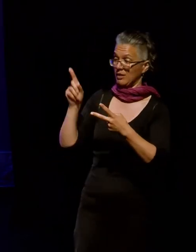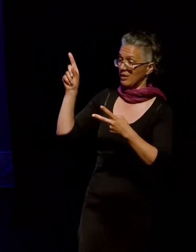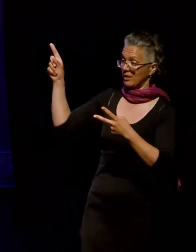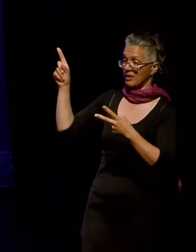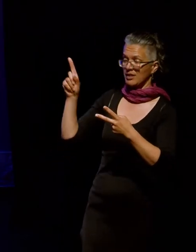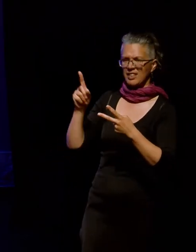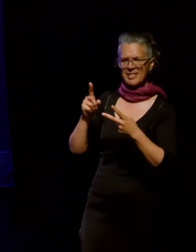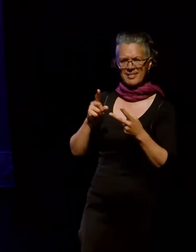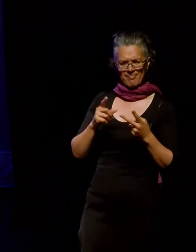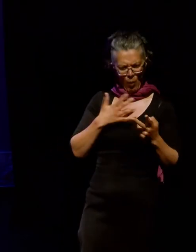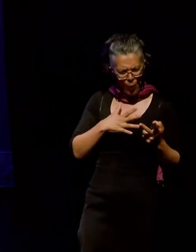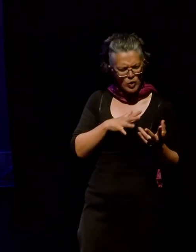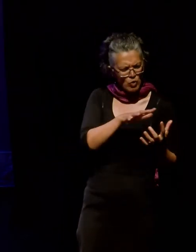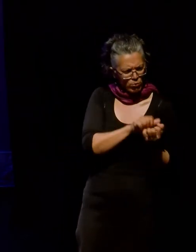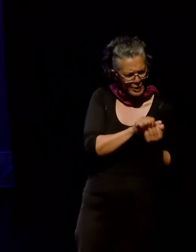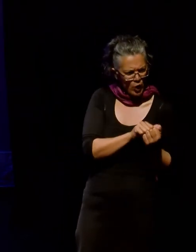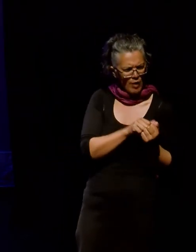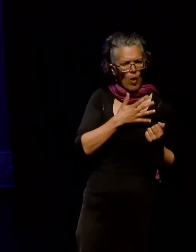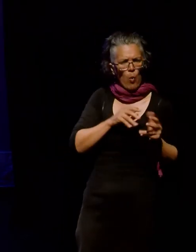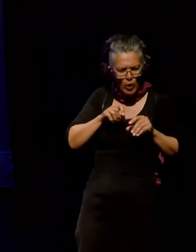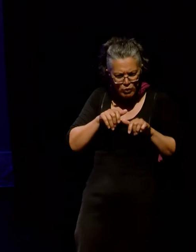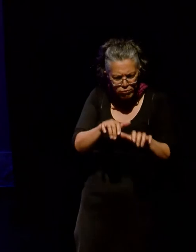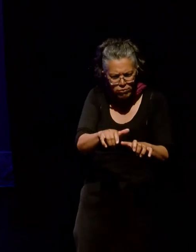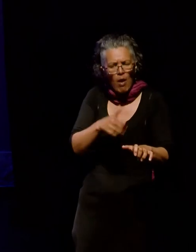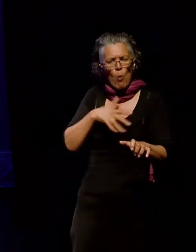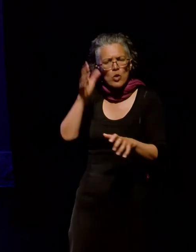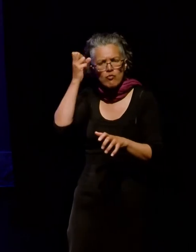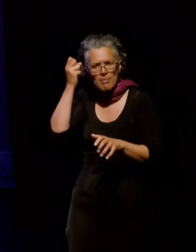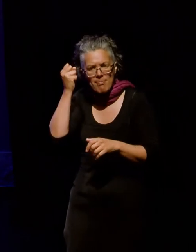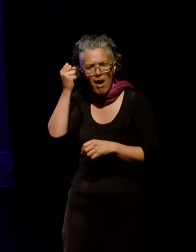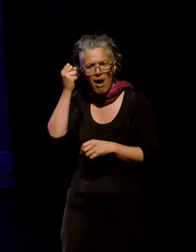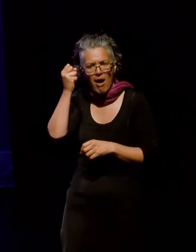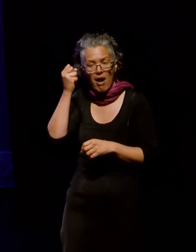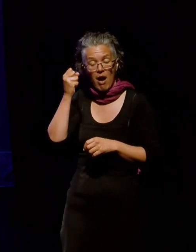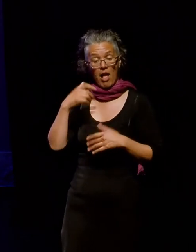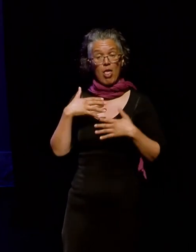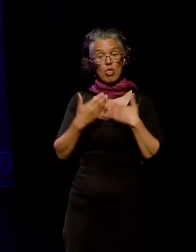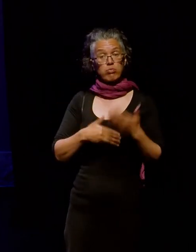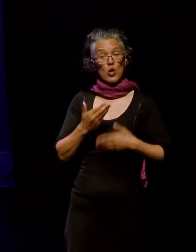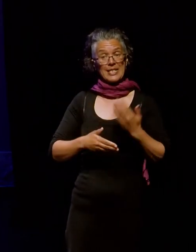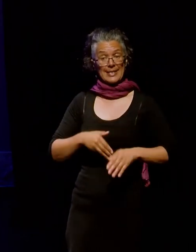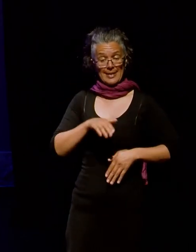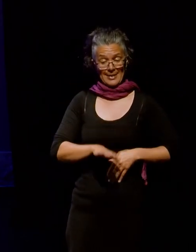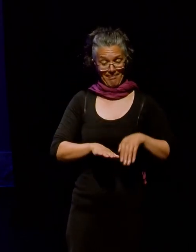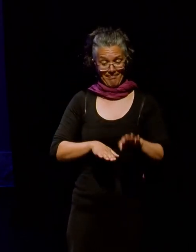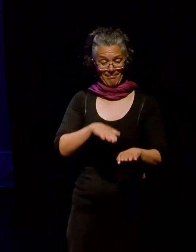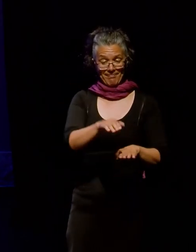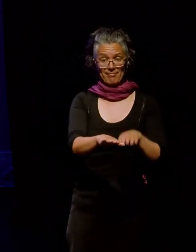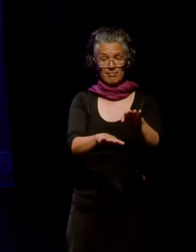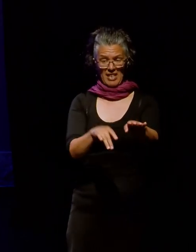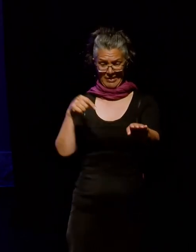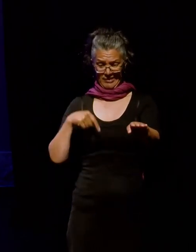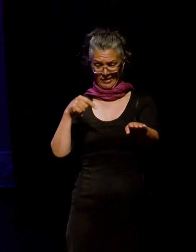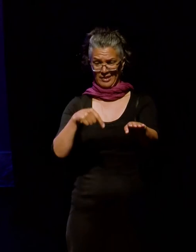the drive and intention to preserve, to archive, to remember. The processes of memory making, therefore, are just as